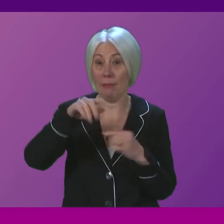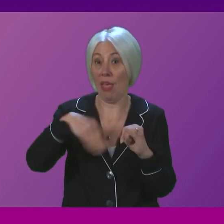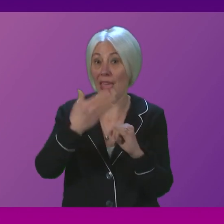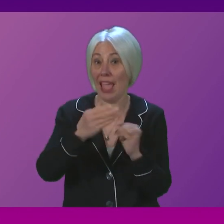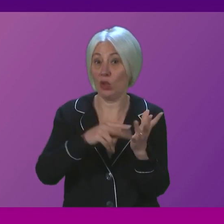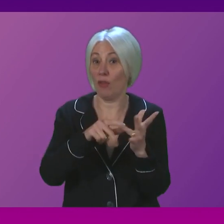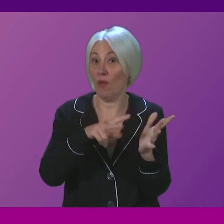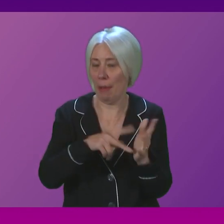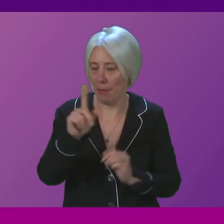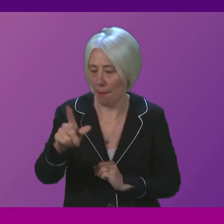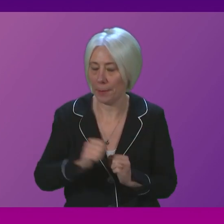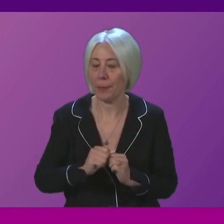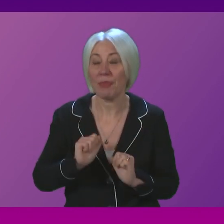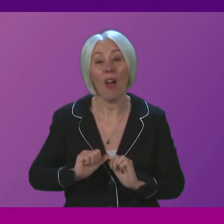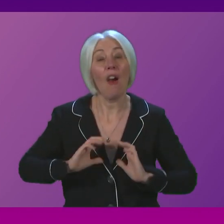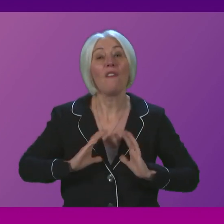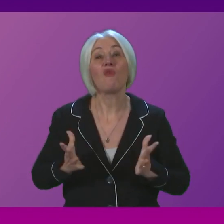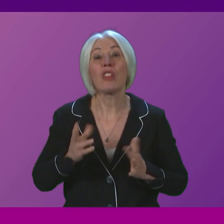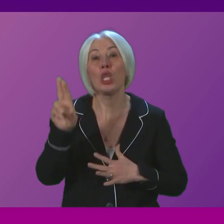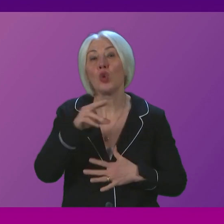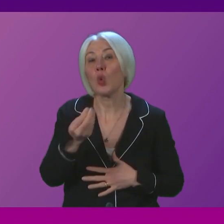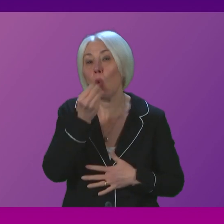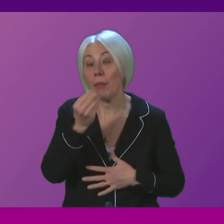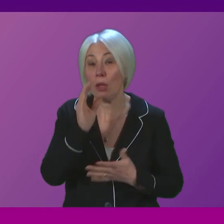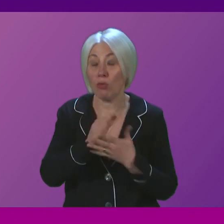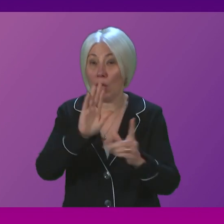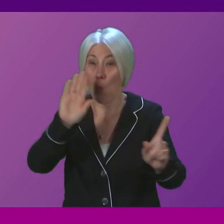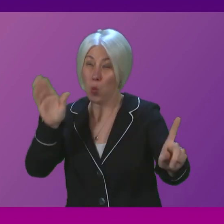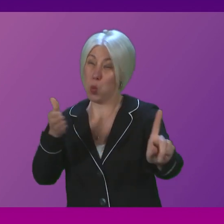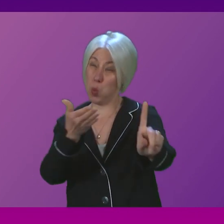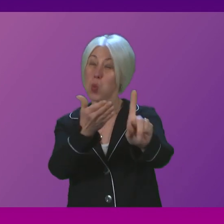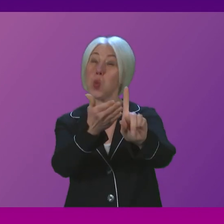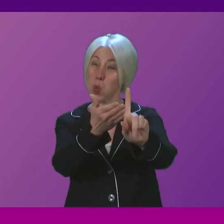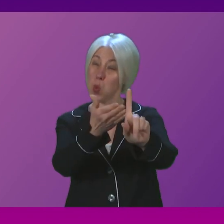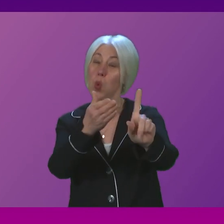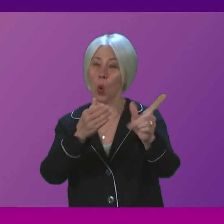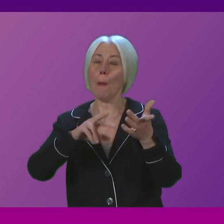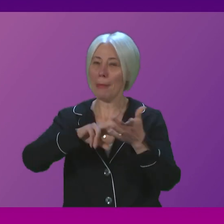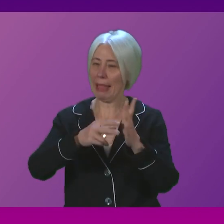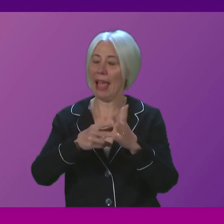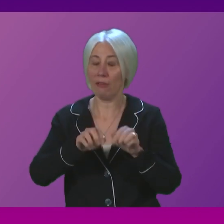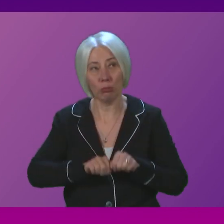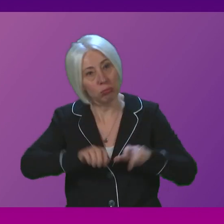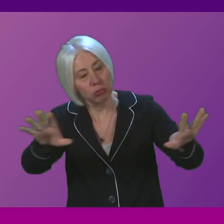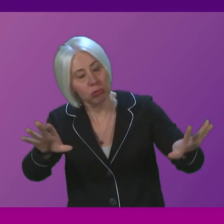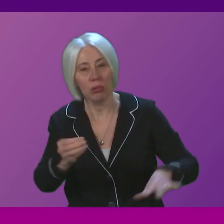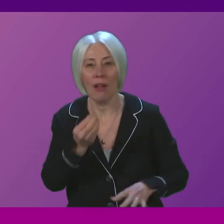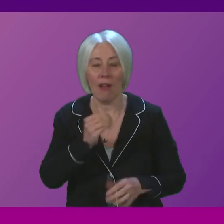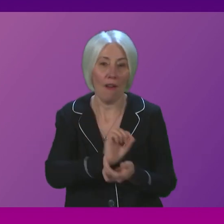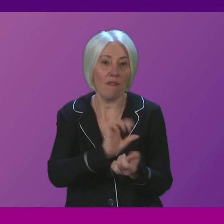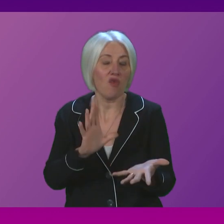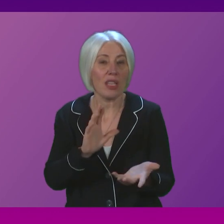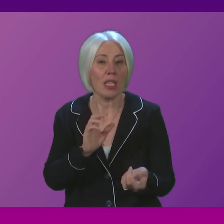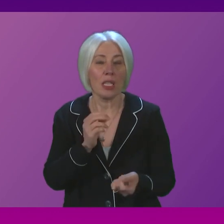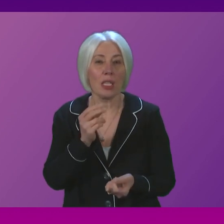we school meals we have a very ambitious plan for the rollout of free school meals but right now